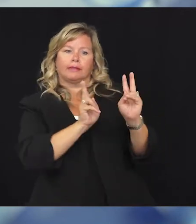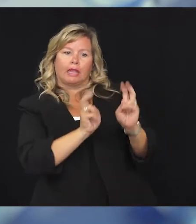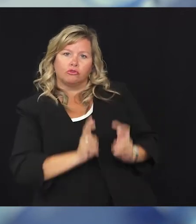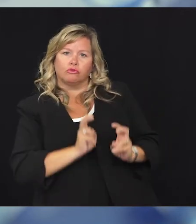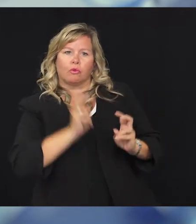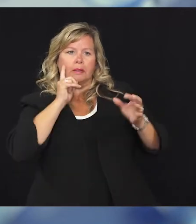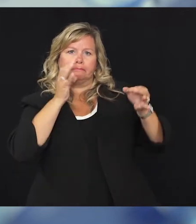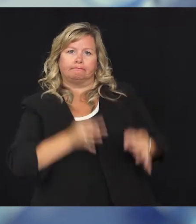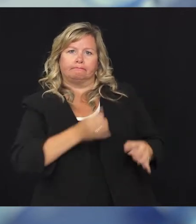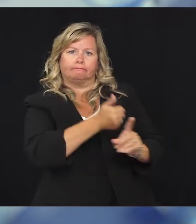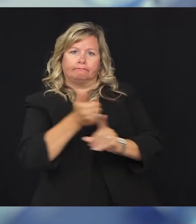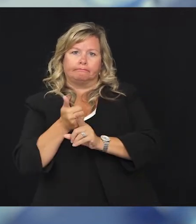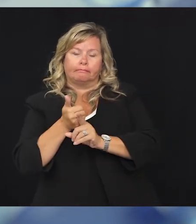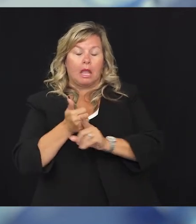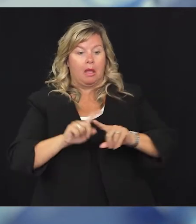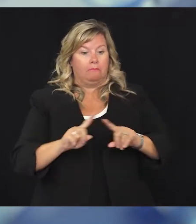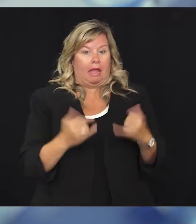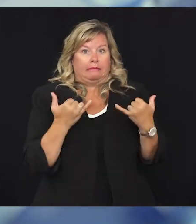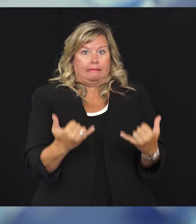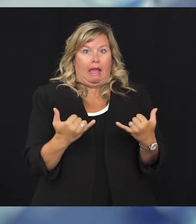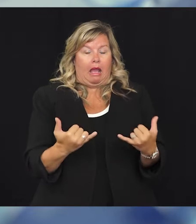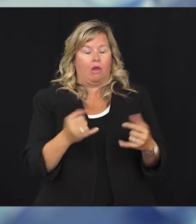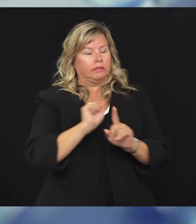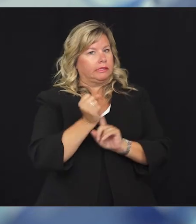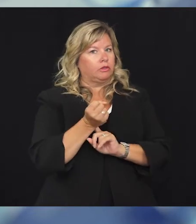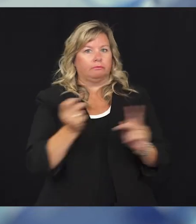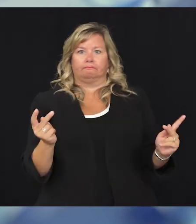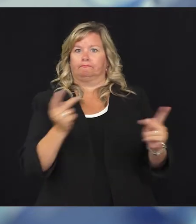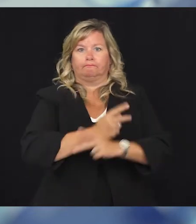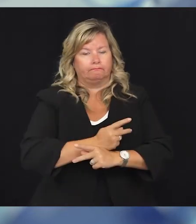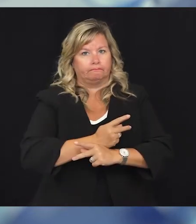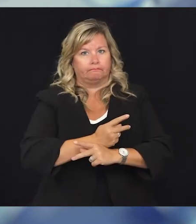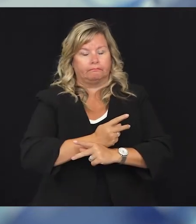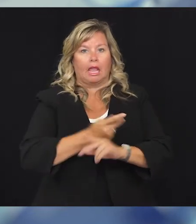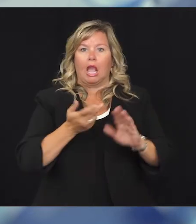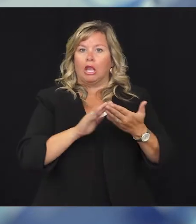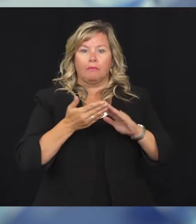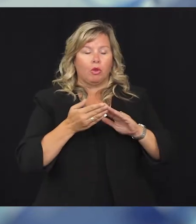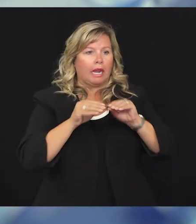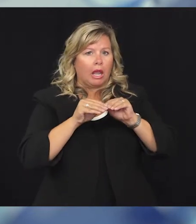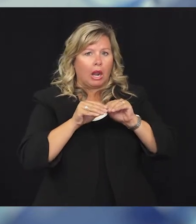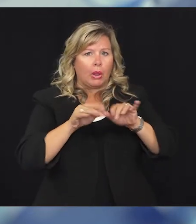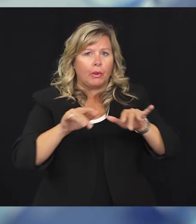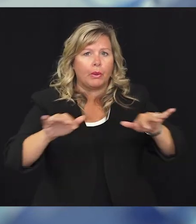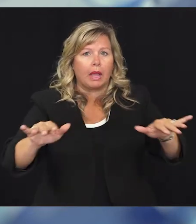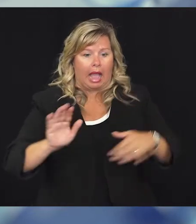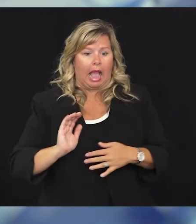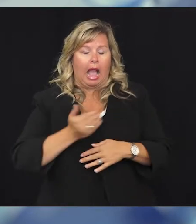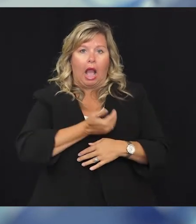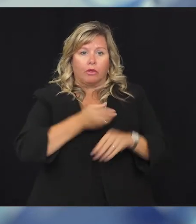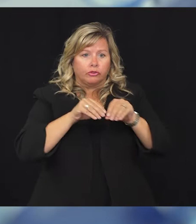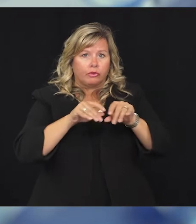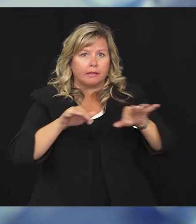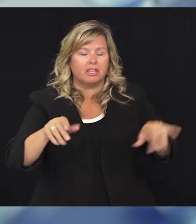Over the course of the past week, the situation has grown more dire. Community transmission has been elevated to the high category